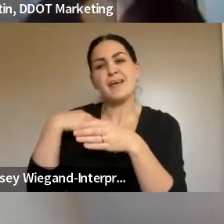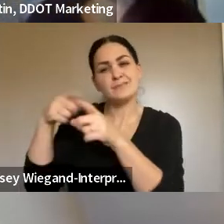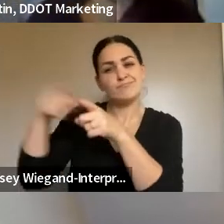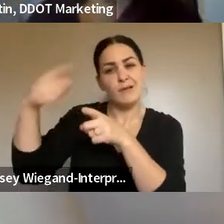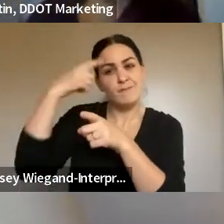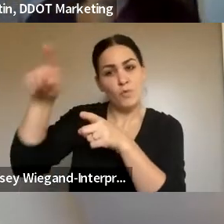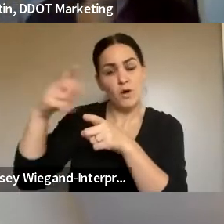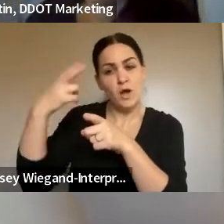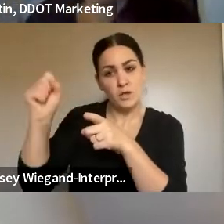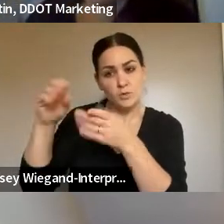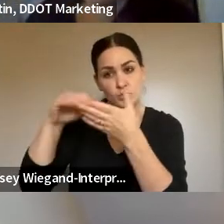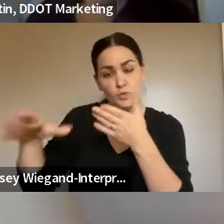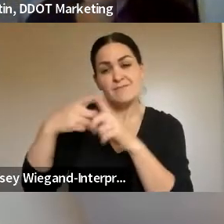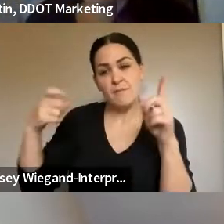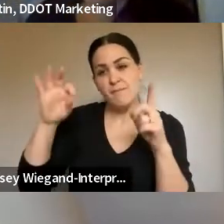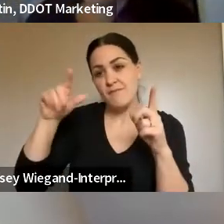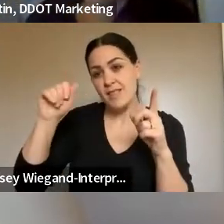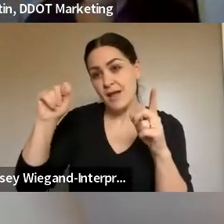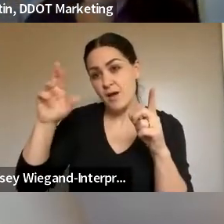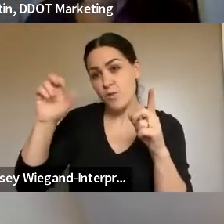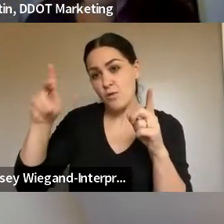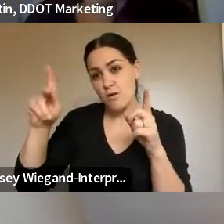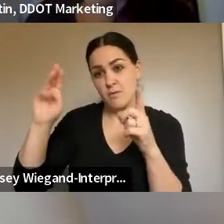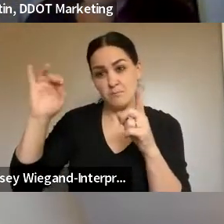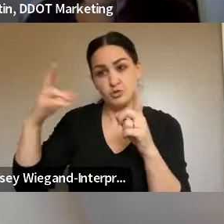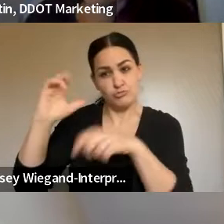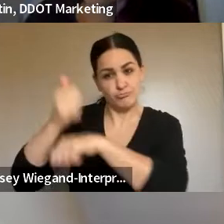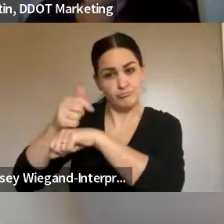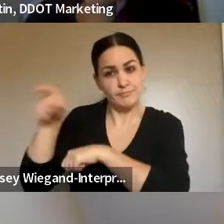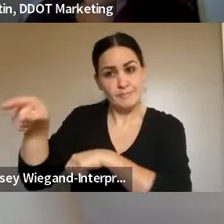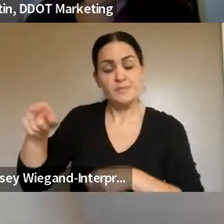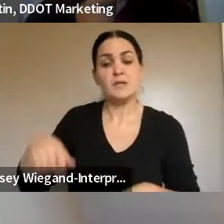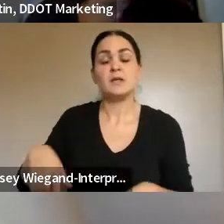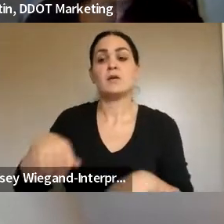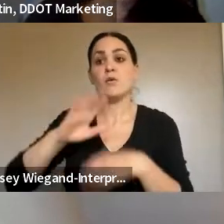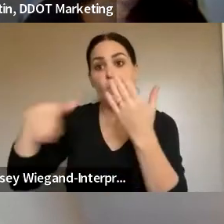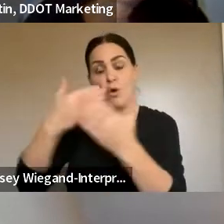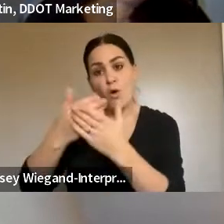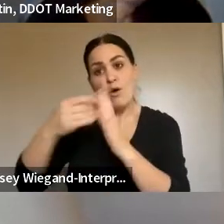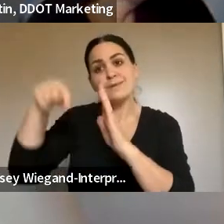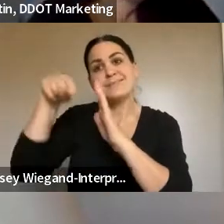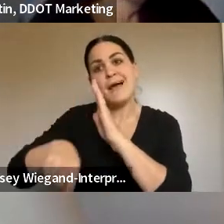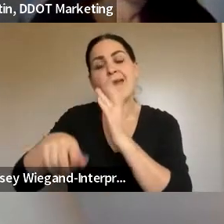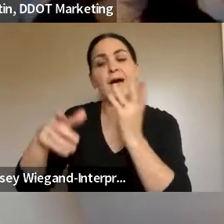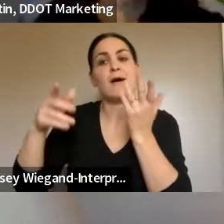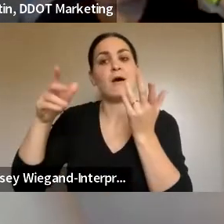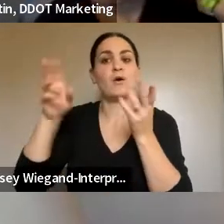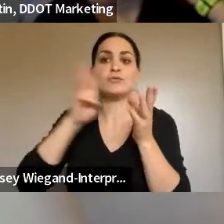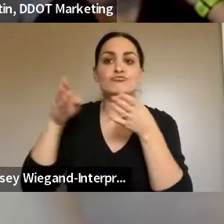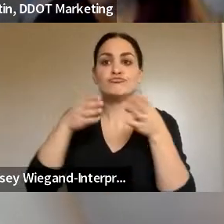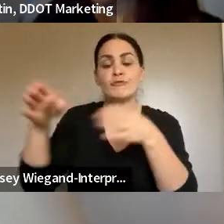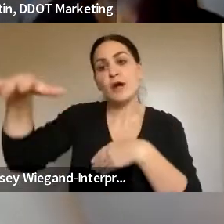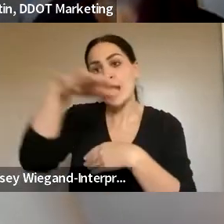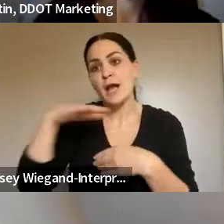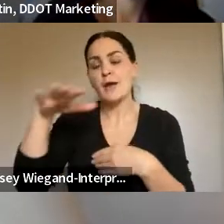It's based out of Flat Rock, Michigan, and it basically hits every high school in the Downriver area, including western areas